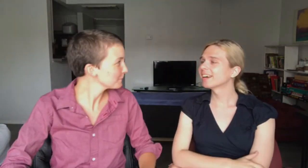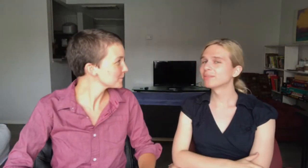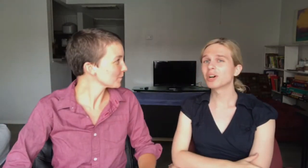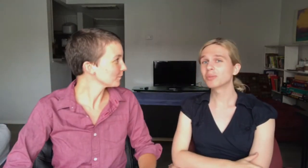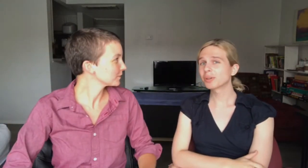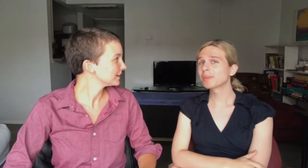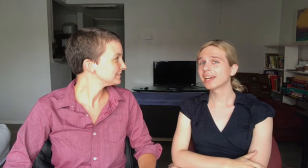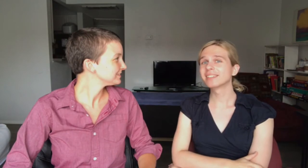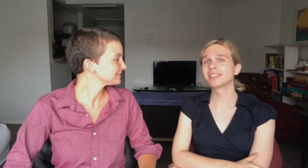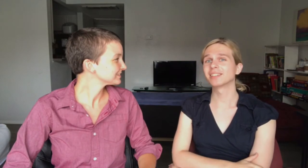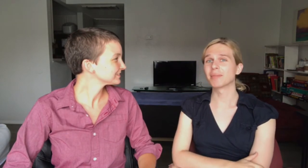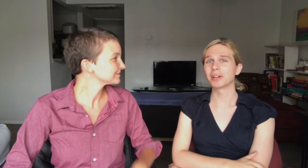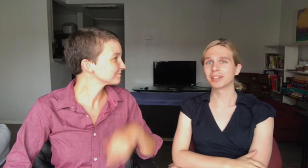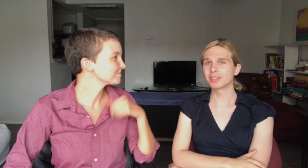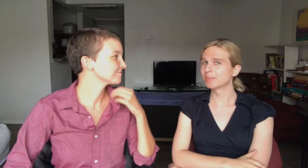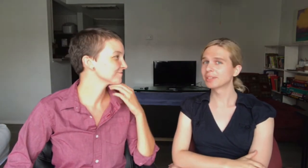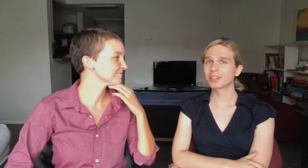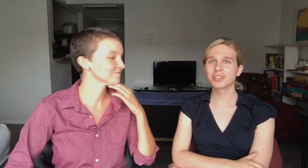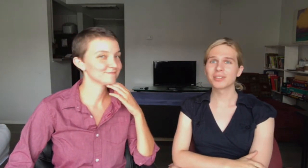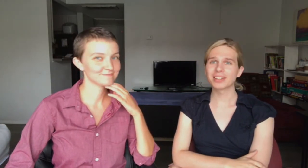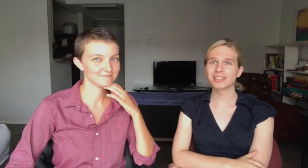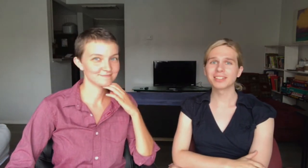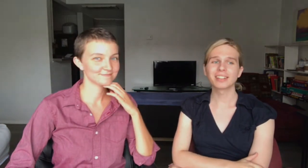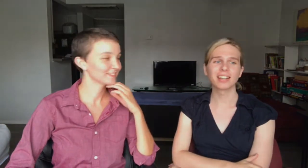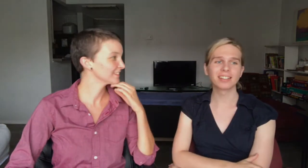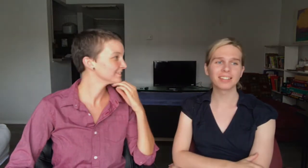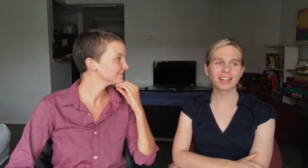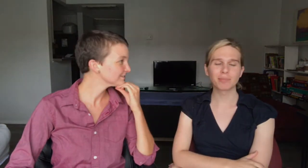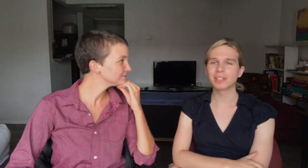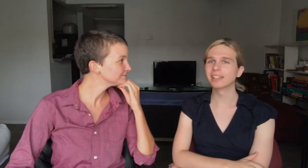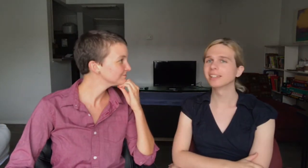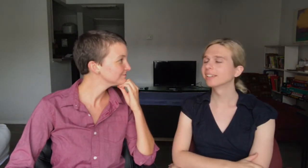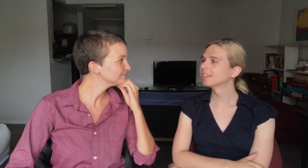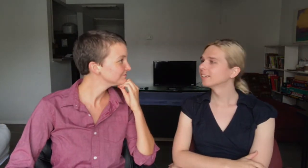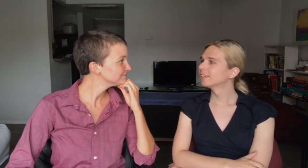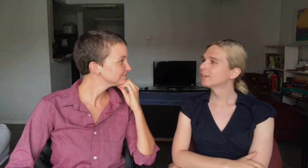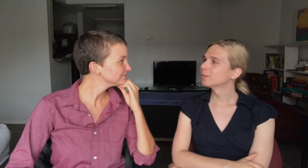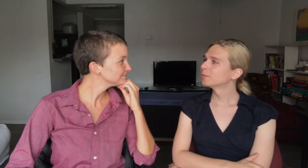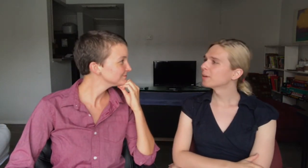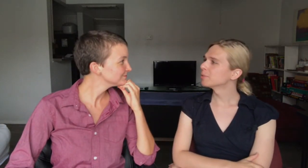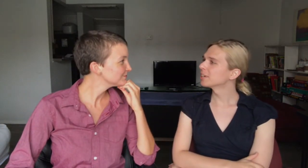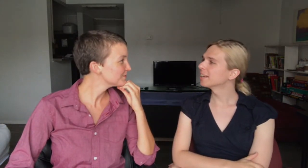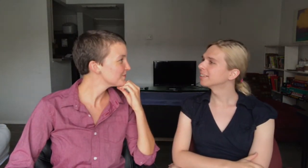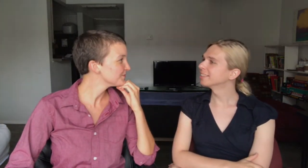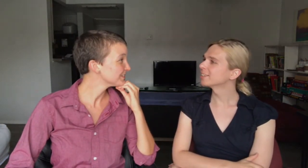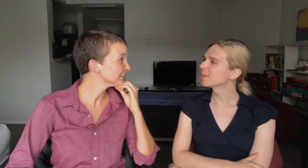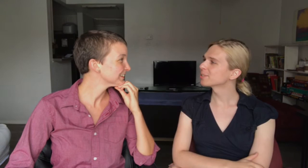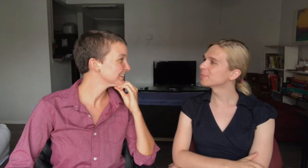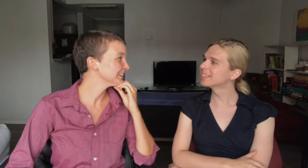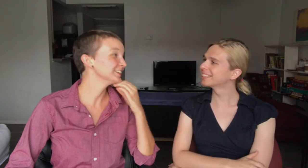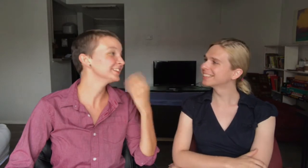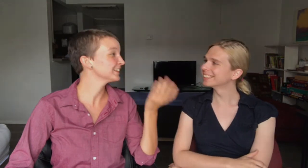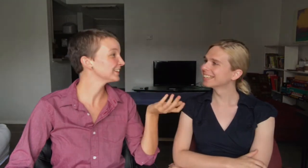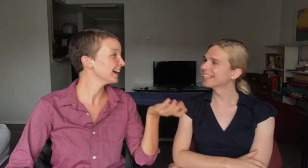I have not worn pants this summer. It's all been skirts and dresses, and I've been femme as hell. It's awesome. You look great.